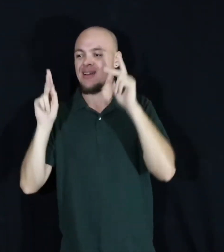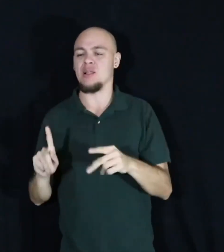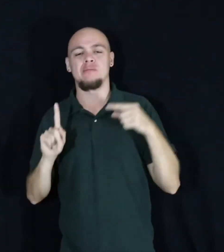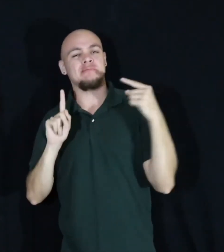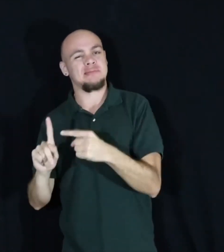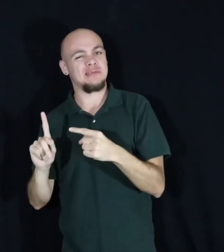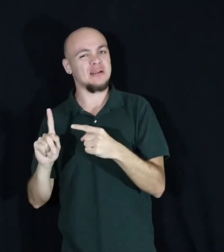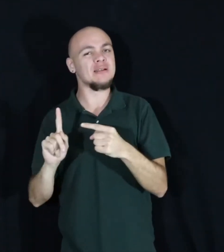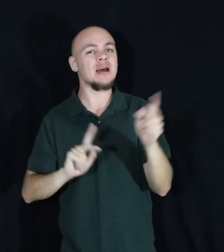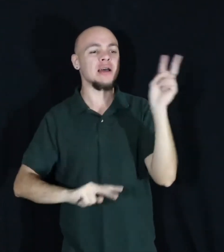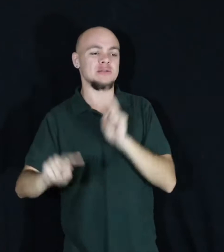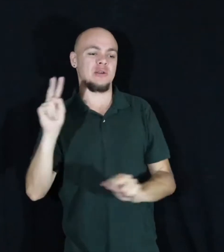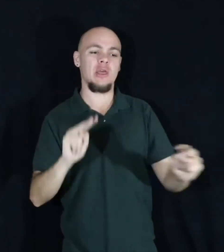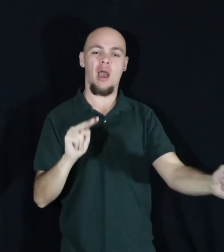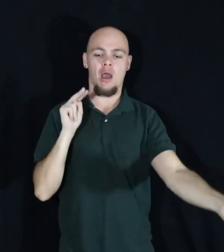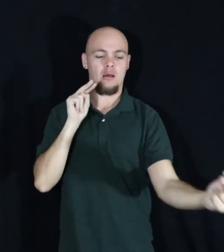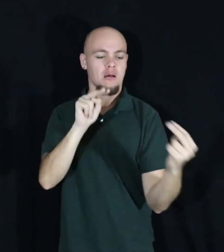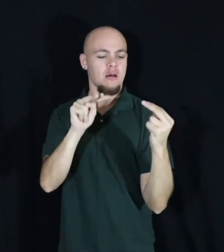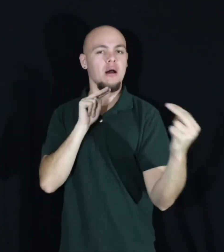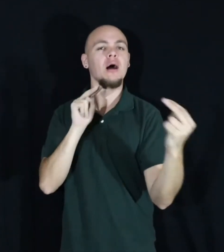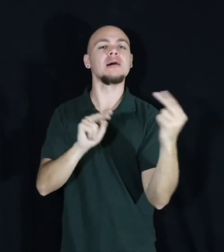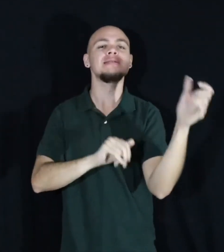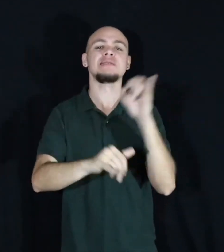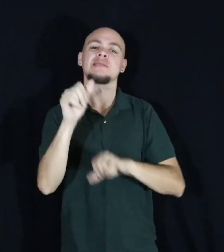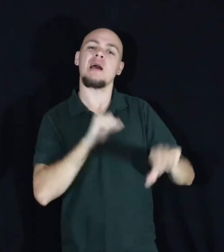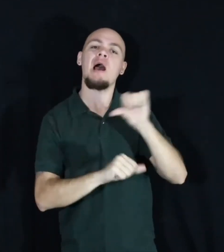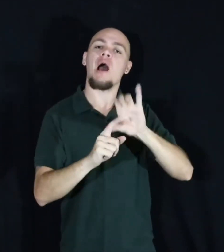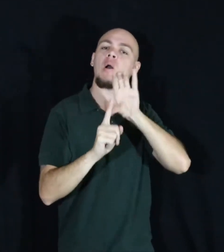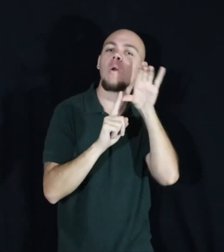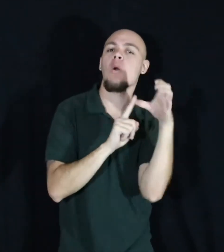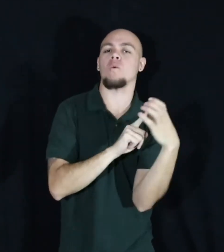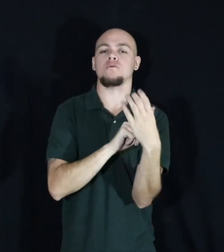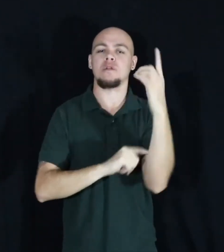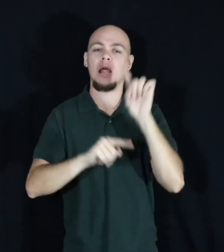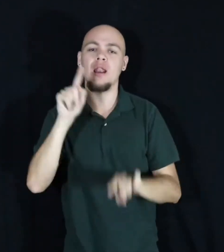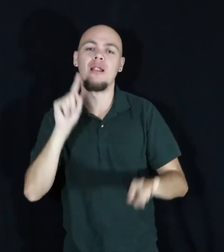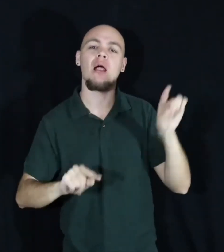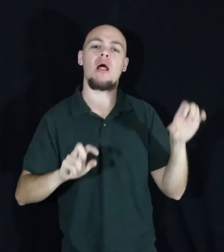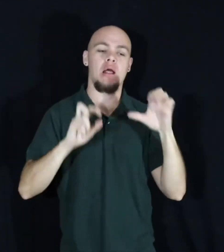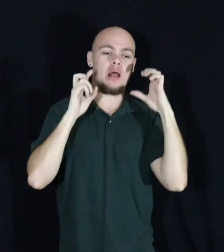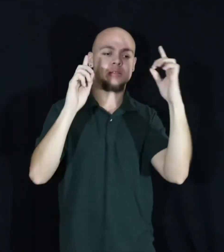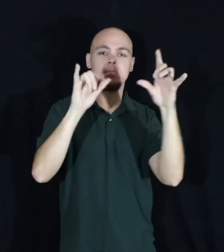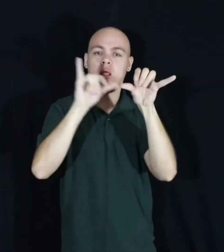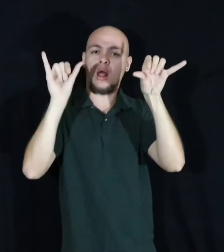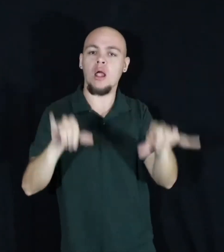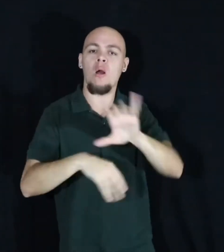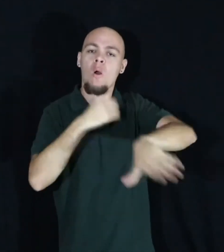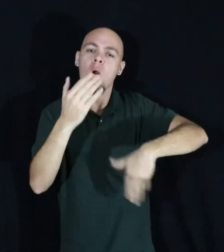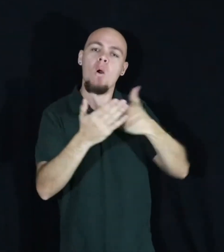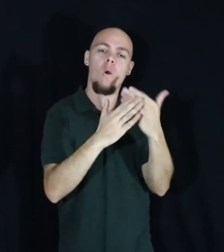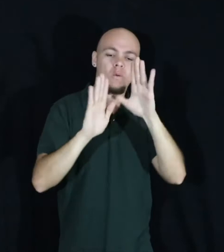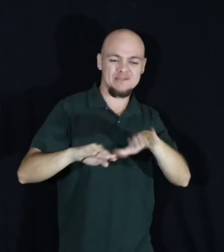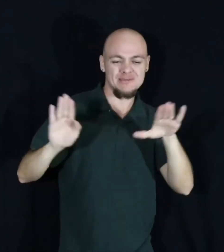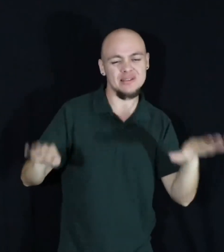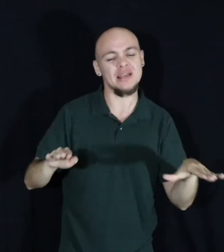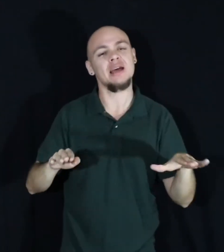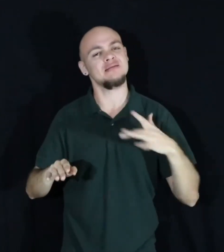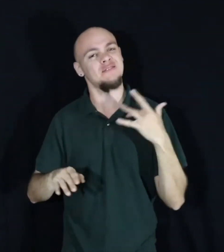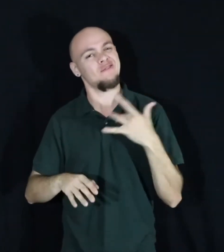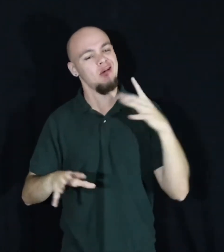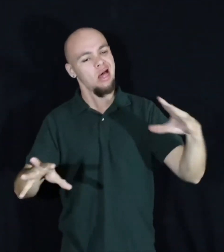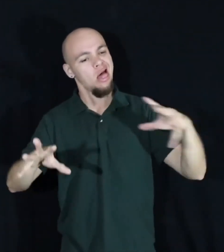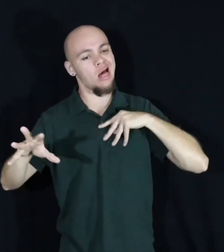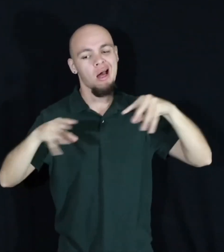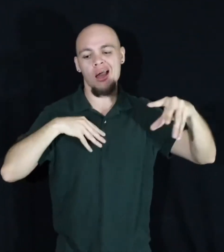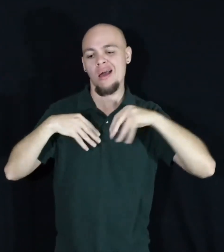have these students see themselves reflected. A culturally diverse staff that will lay the foundation for all kids to feel accepted.